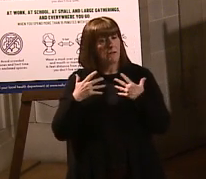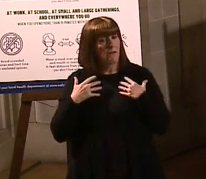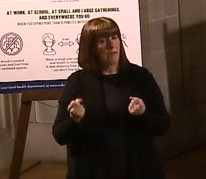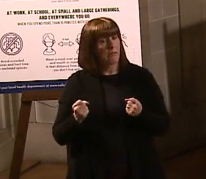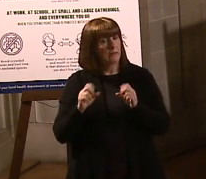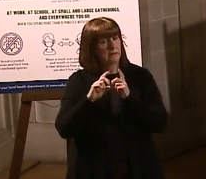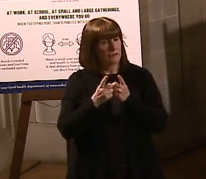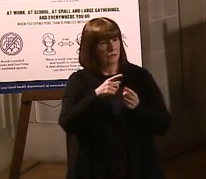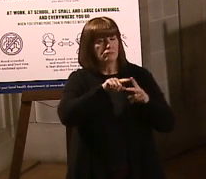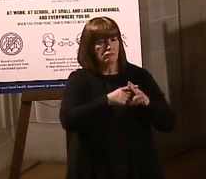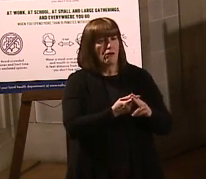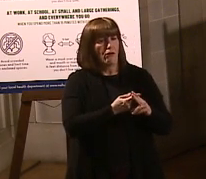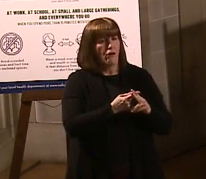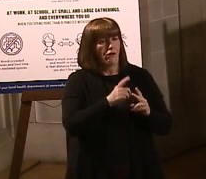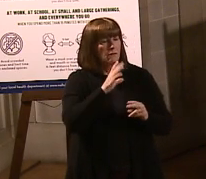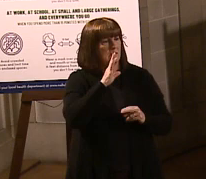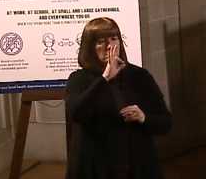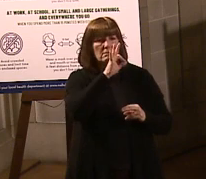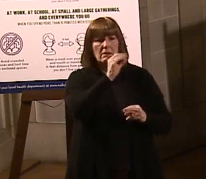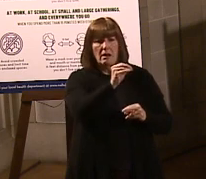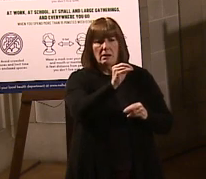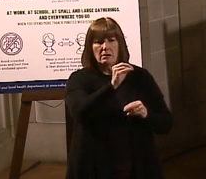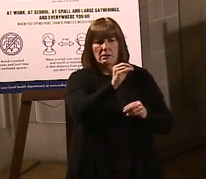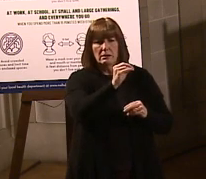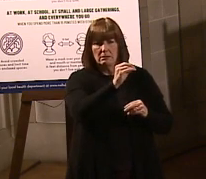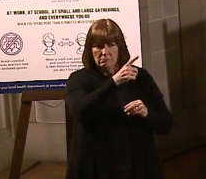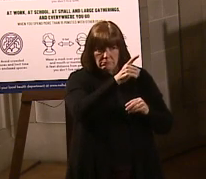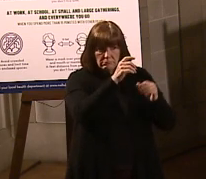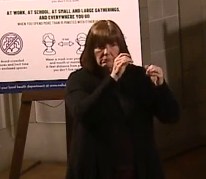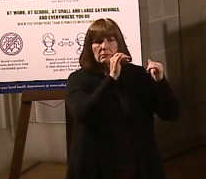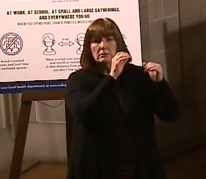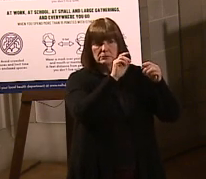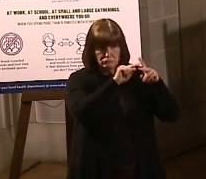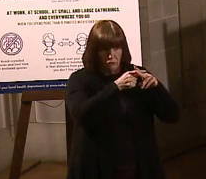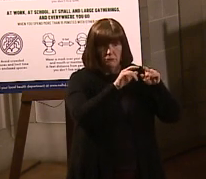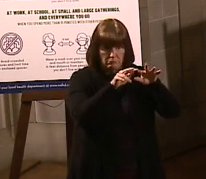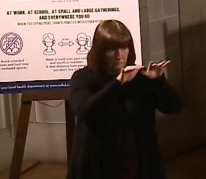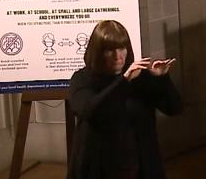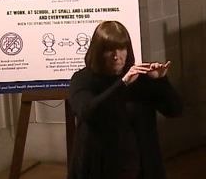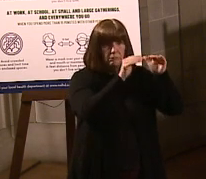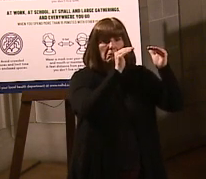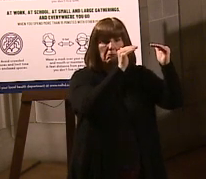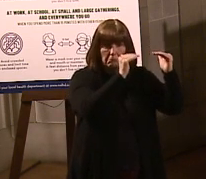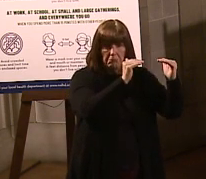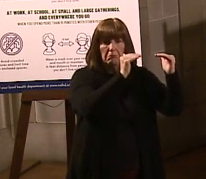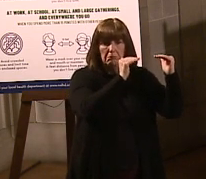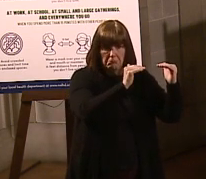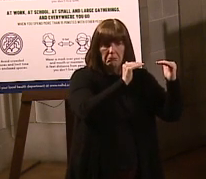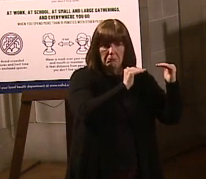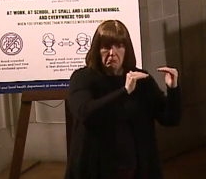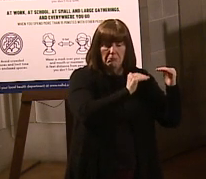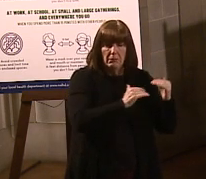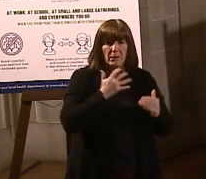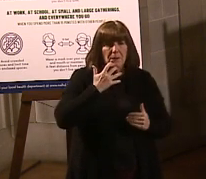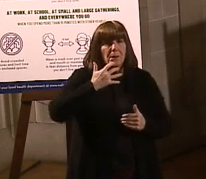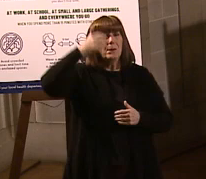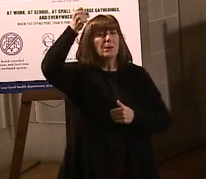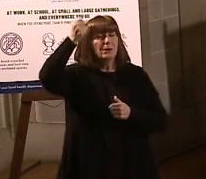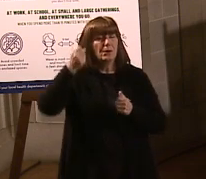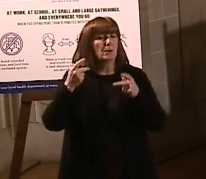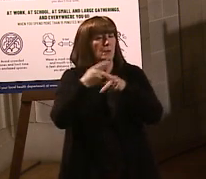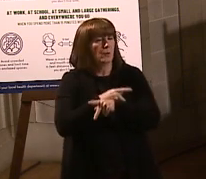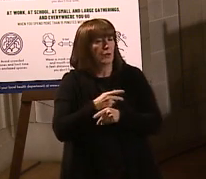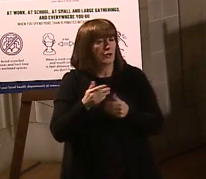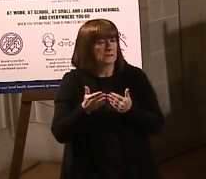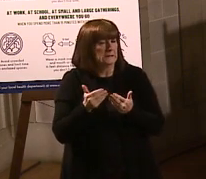older folks. They started at 90 years old, for example, and are working their way down. That's perfectly appropriate. Again, the older you are, the more vulnerable you are.